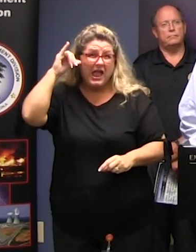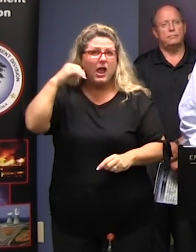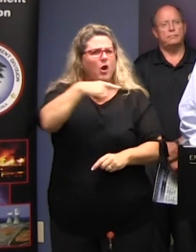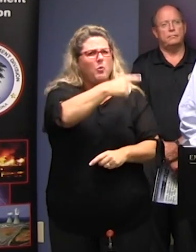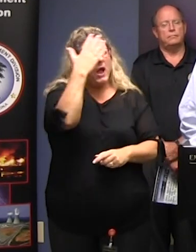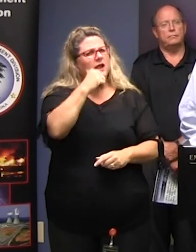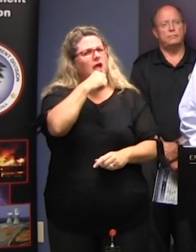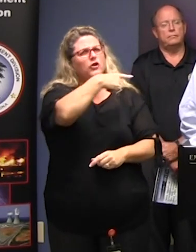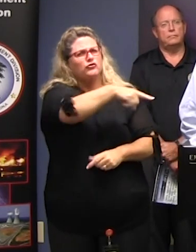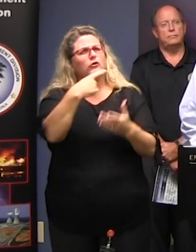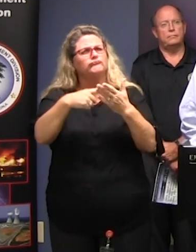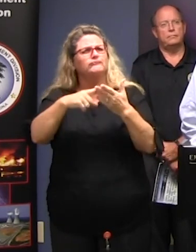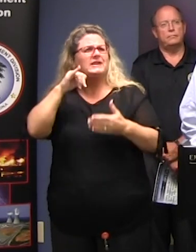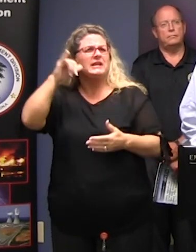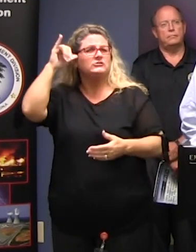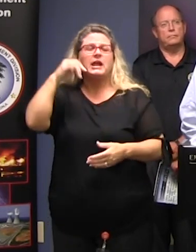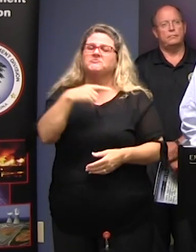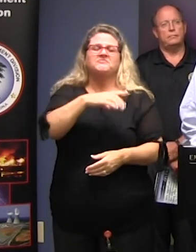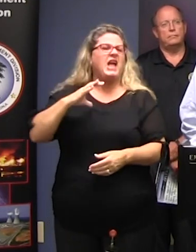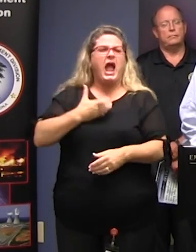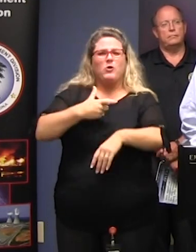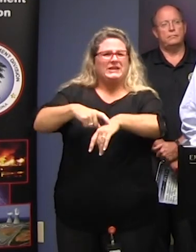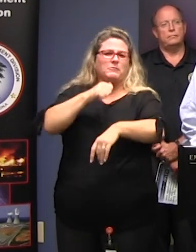yesterday? It wasn't time yesterday